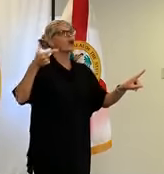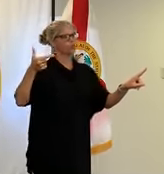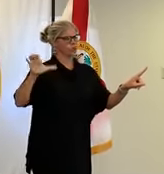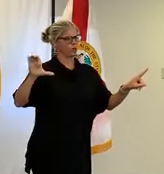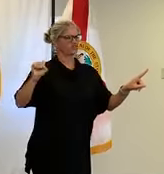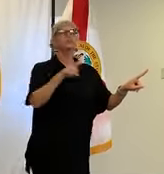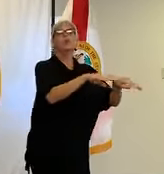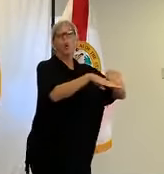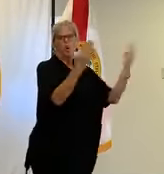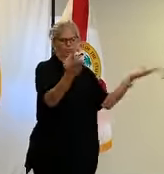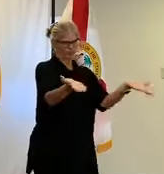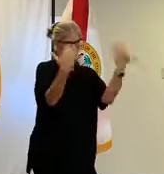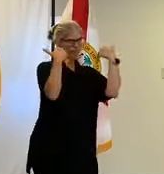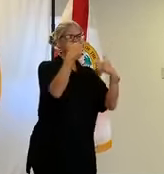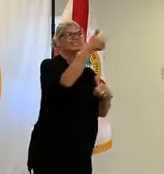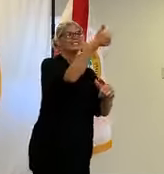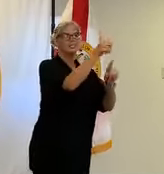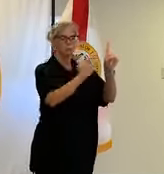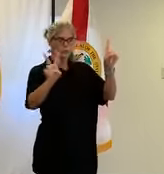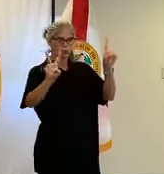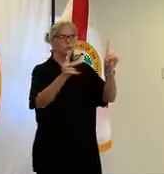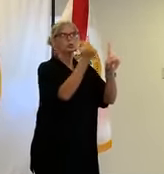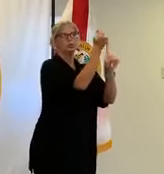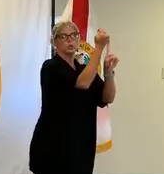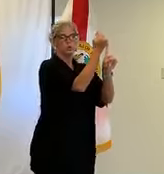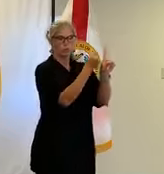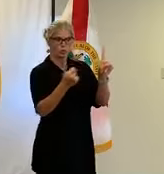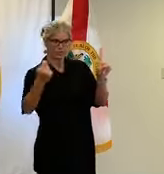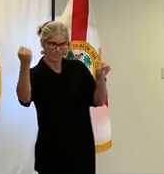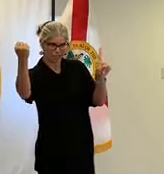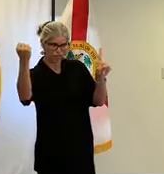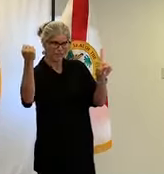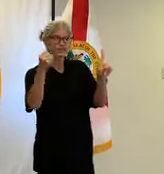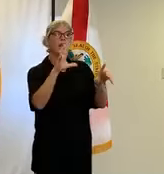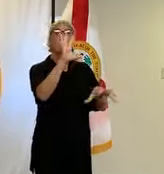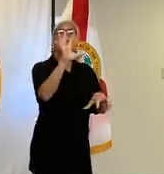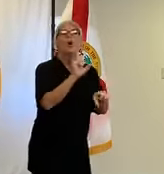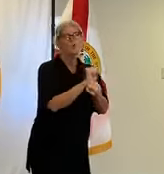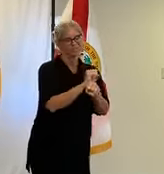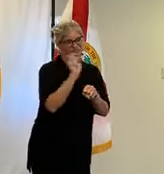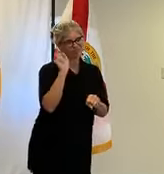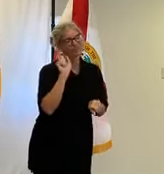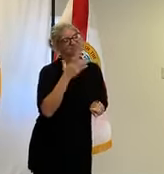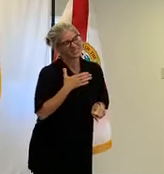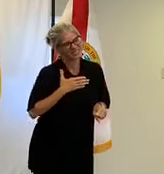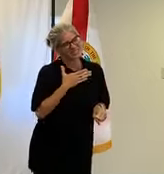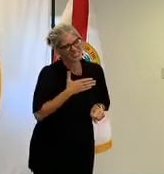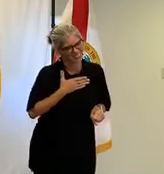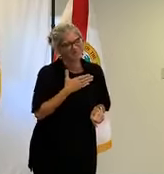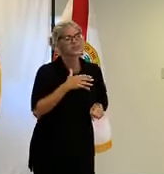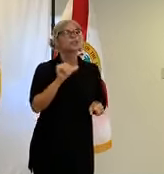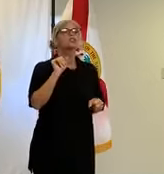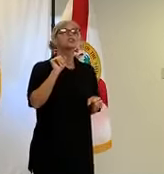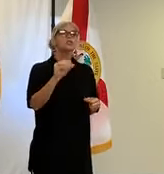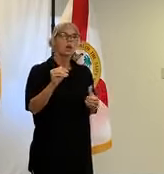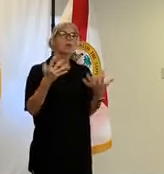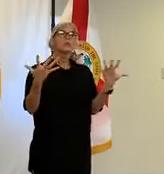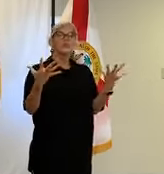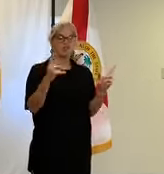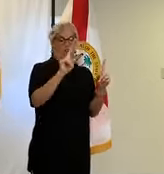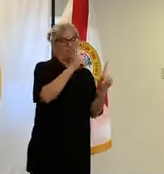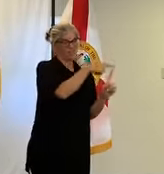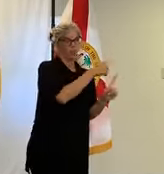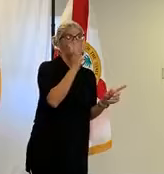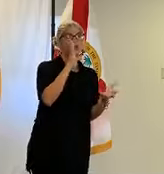p.m tuesday through saturday okay appointments are highly recommended so that it's uh it is first come first serve but